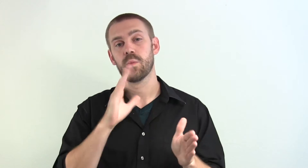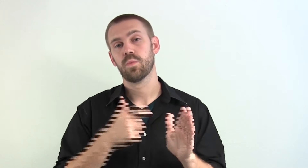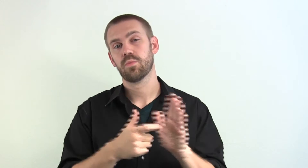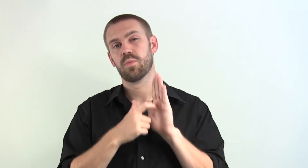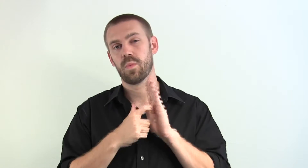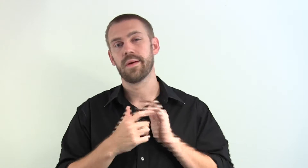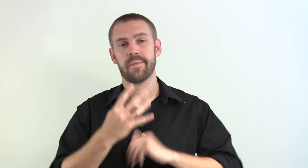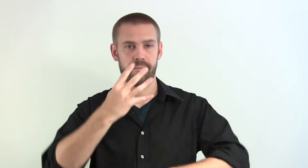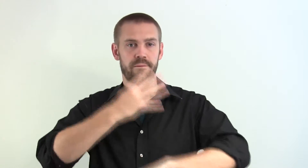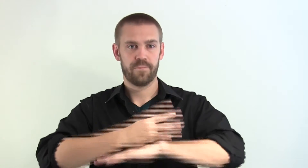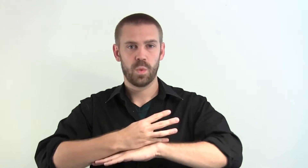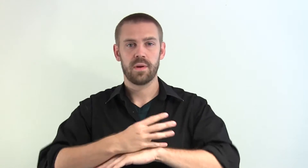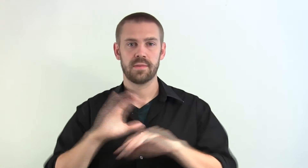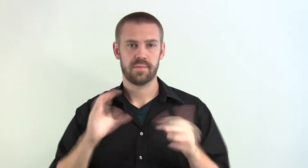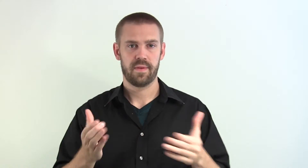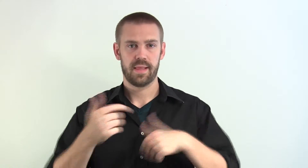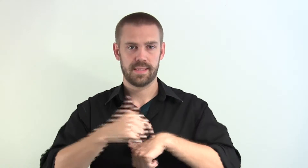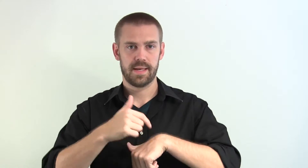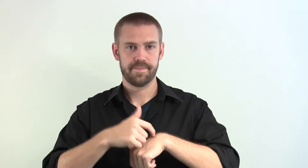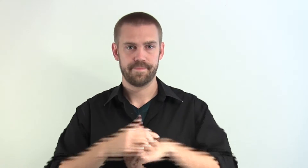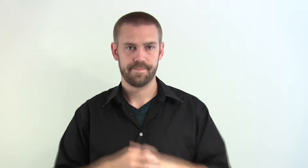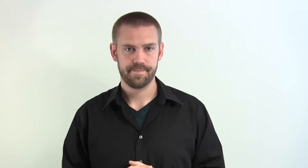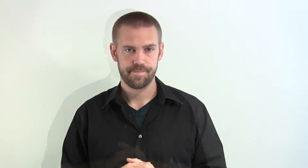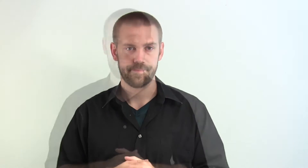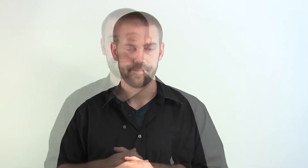This lesson plan is going to require about four days of class time.